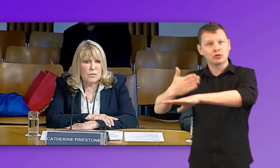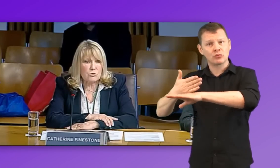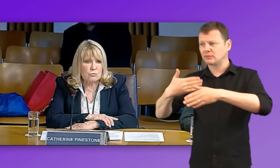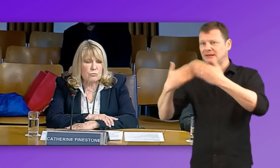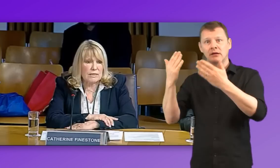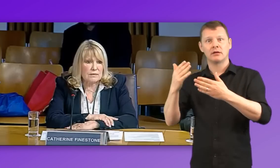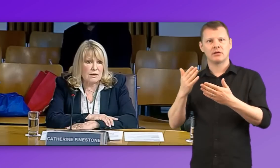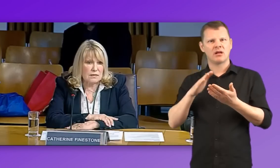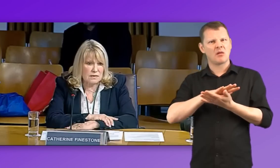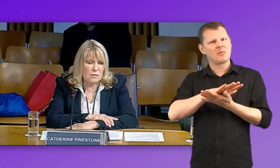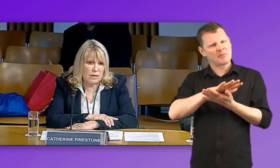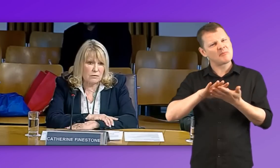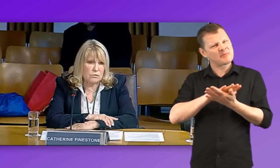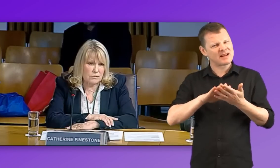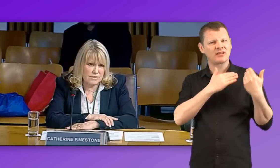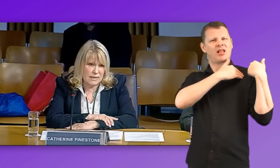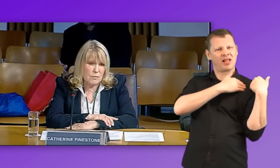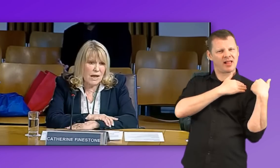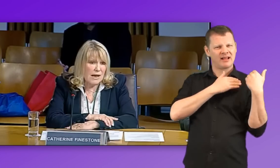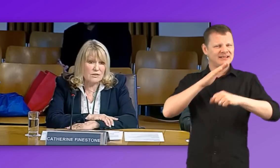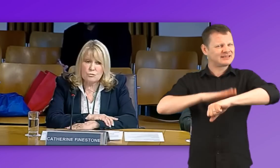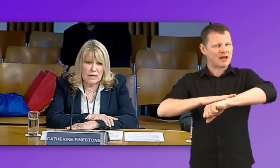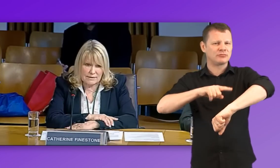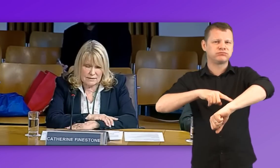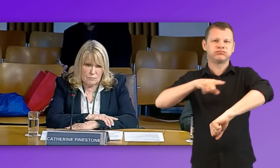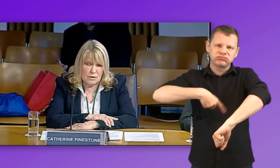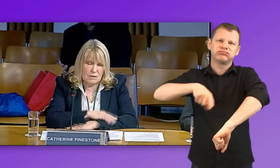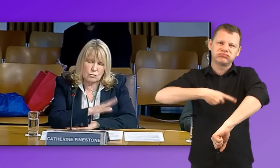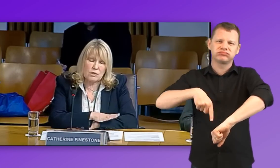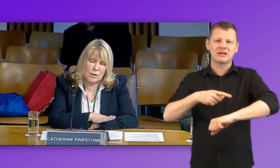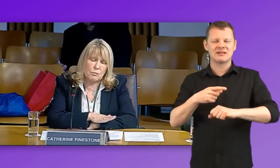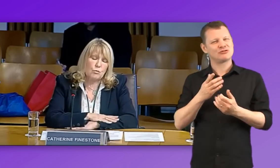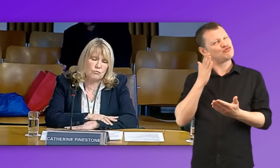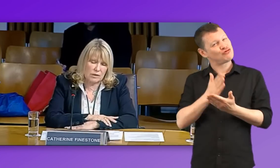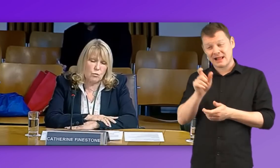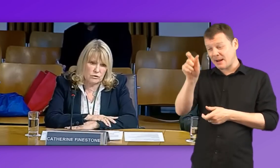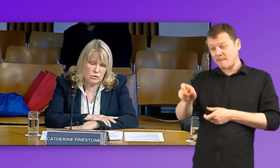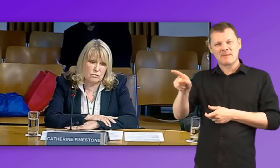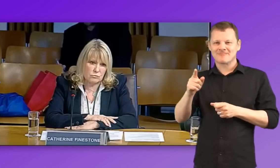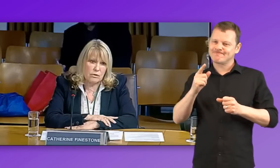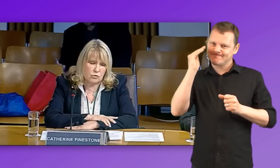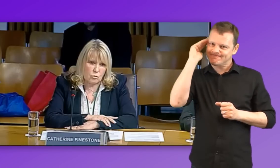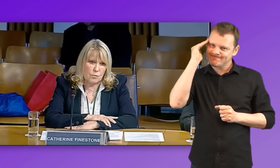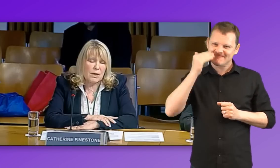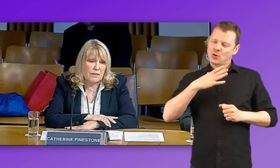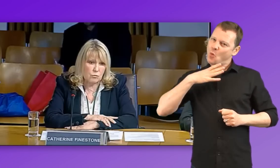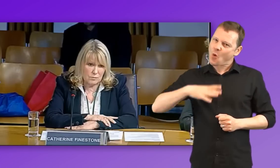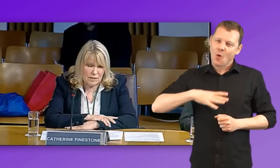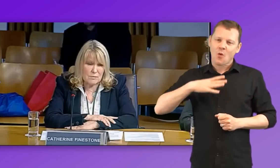So it can take quite a lot of time, and you don't get the same. It's only the people who really want to do the job that will commit